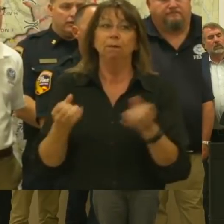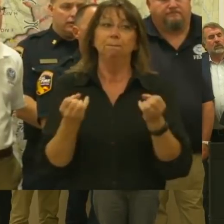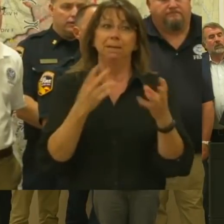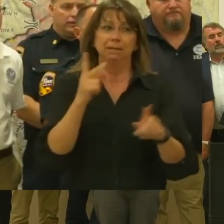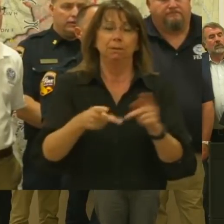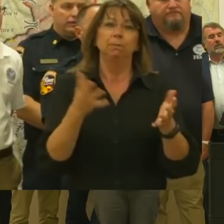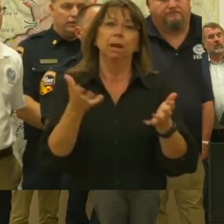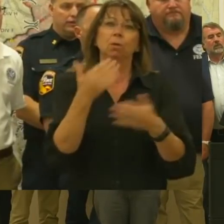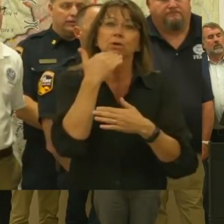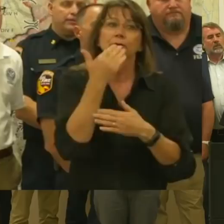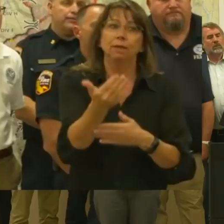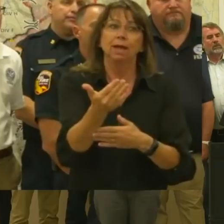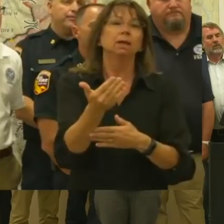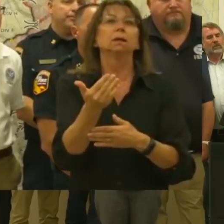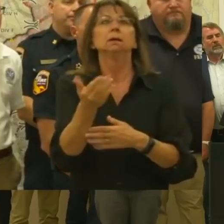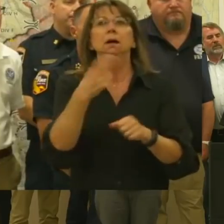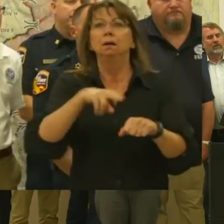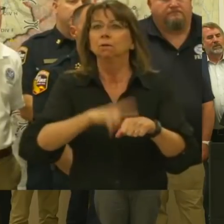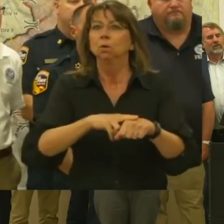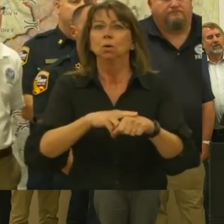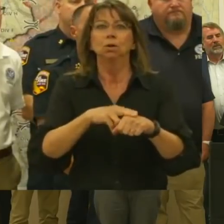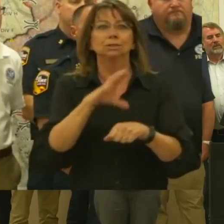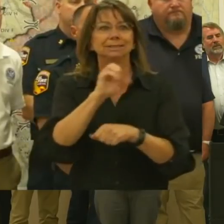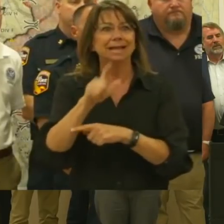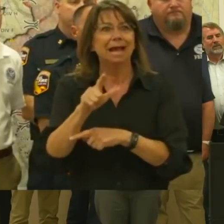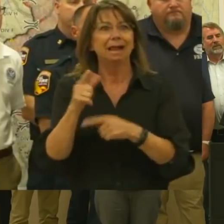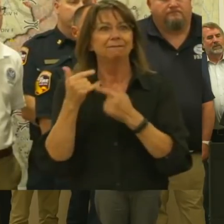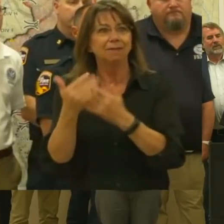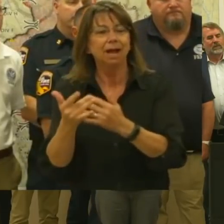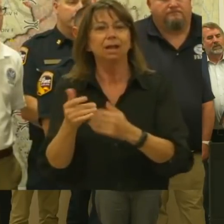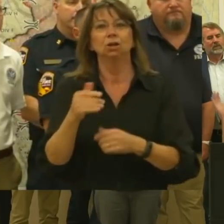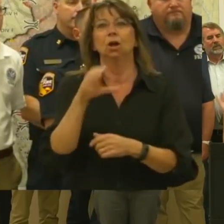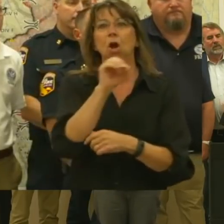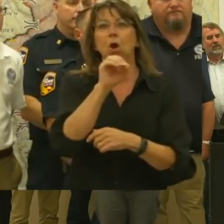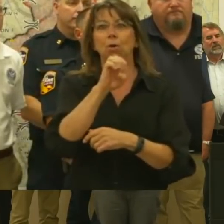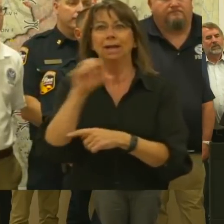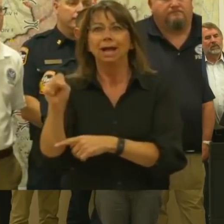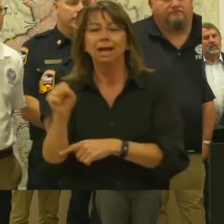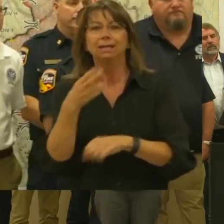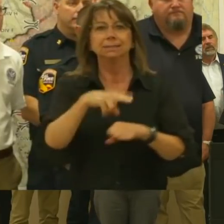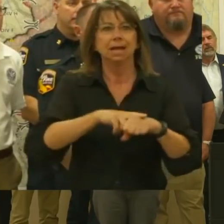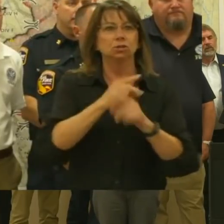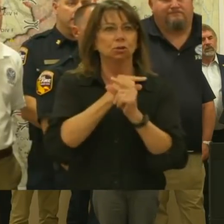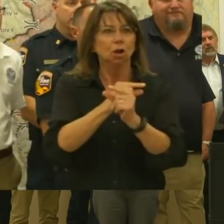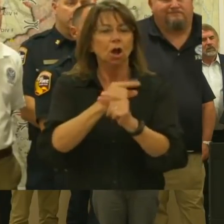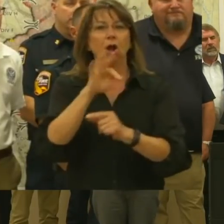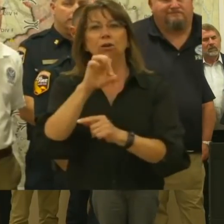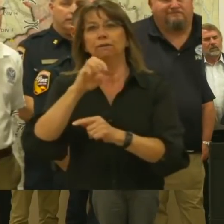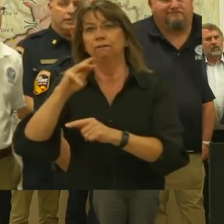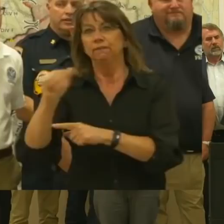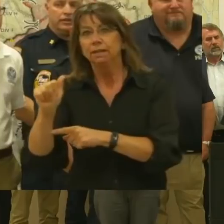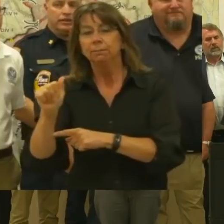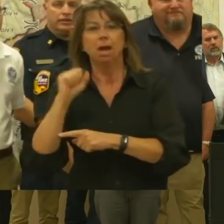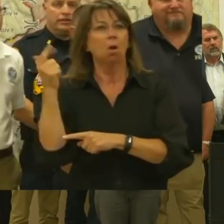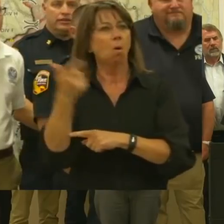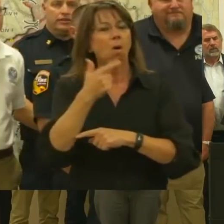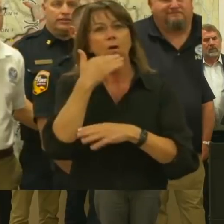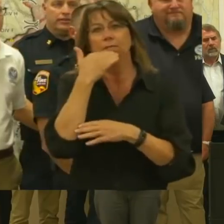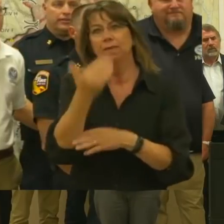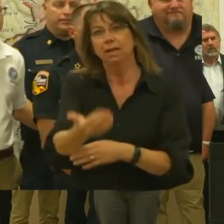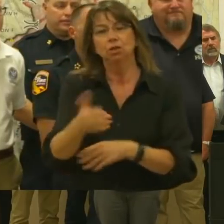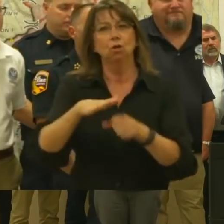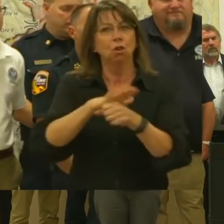do want to, of course, thank California Fire, California OES, National Guard. I've got some FEMA colleagues behind me. We've got